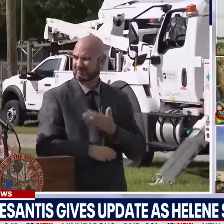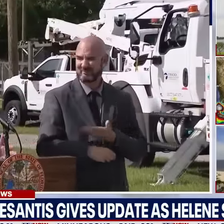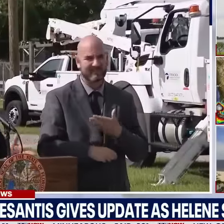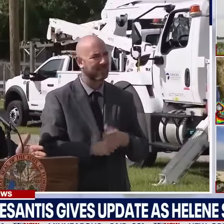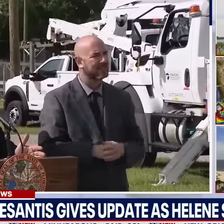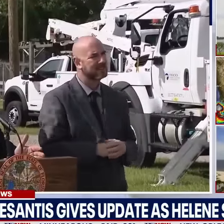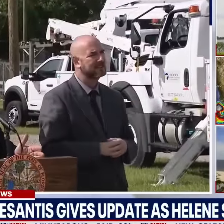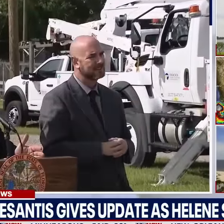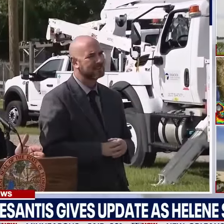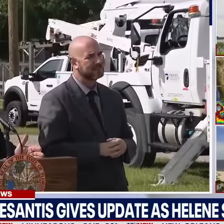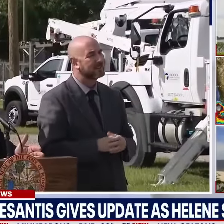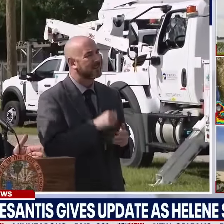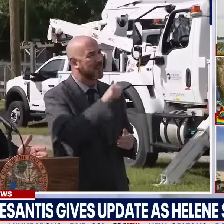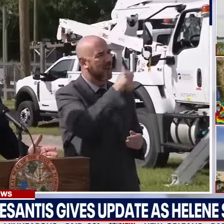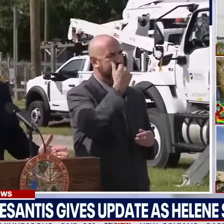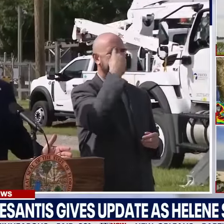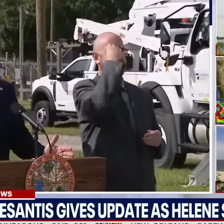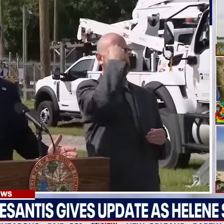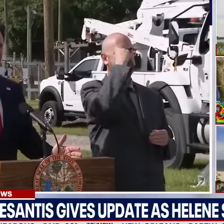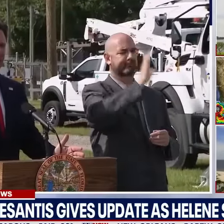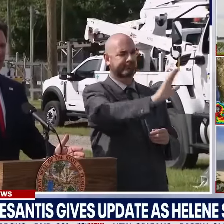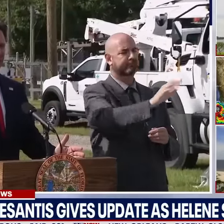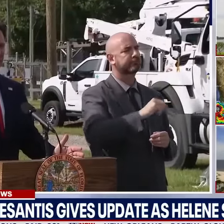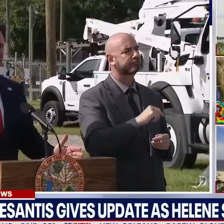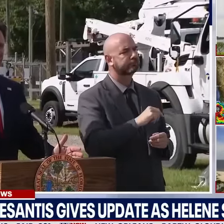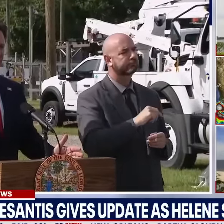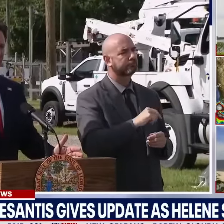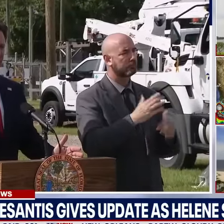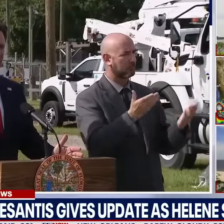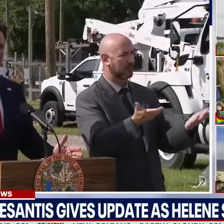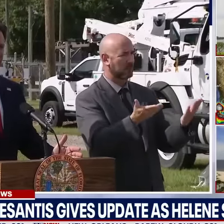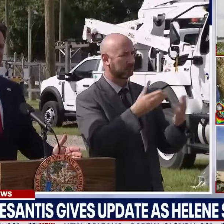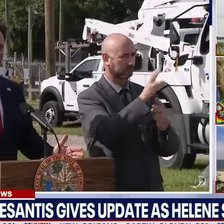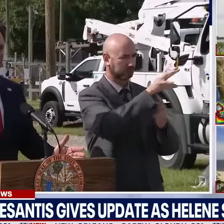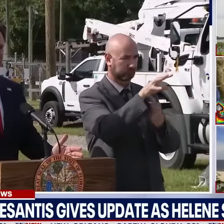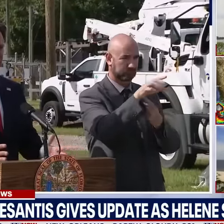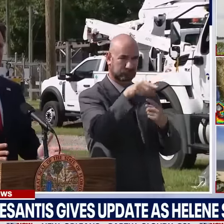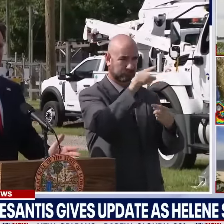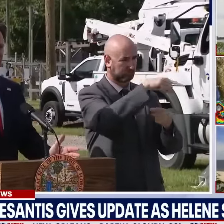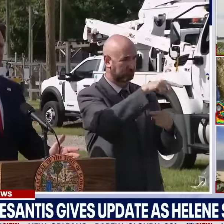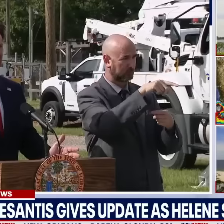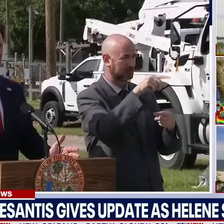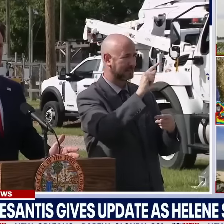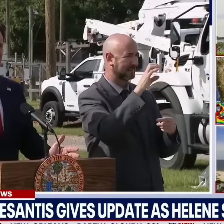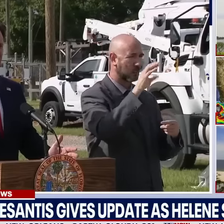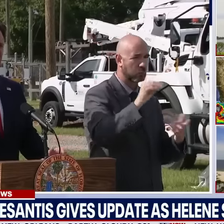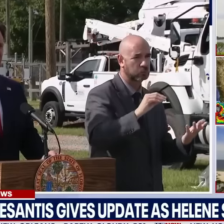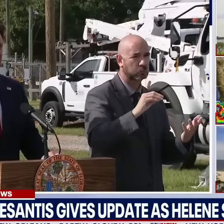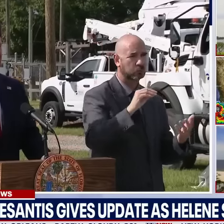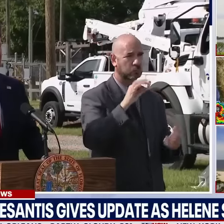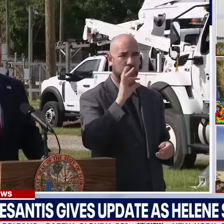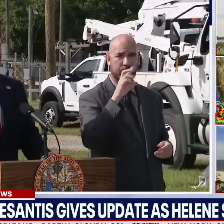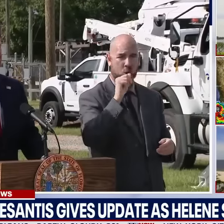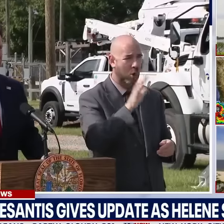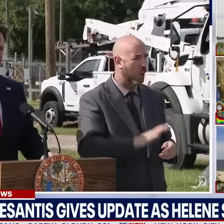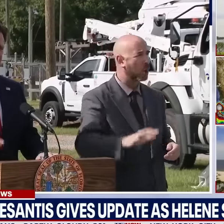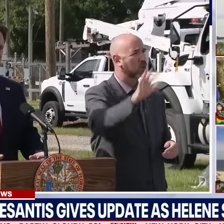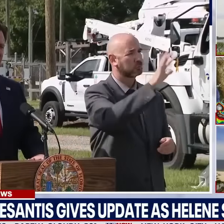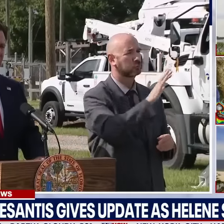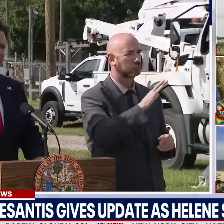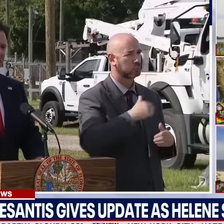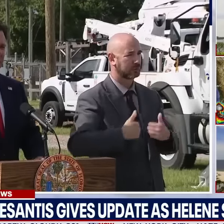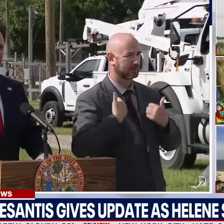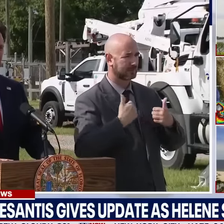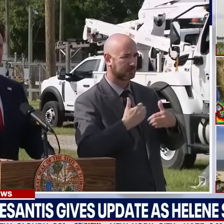TECO, obviously there's a big effort in Florida, traditionally, at least certainly over the last five or six